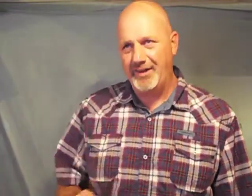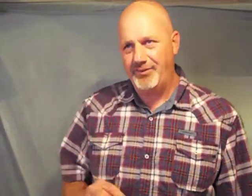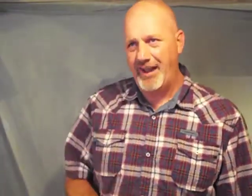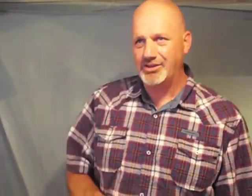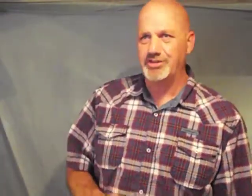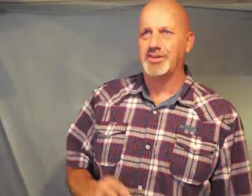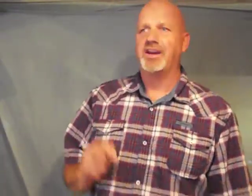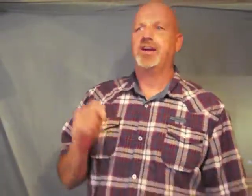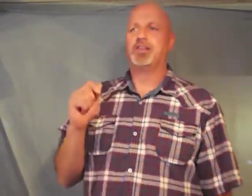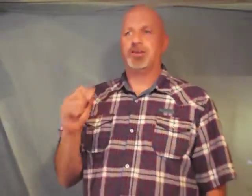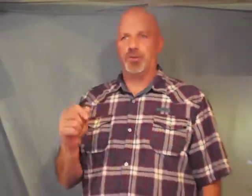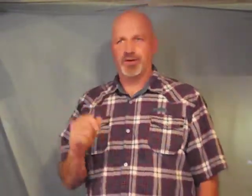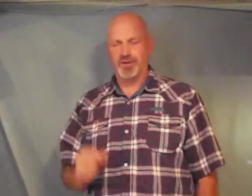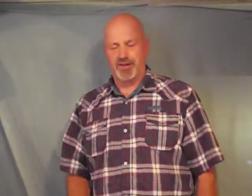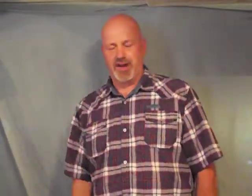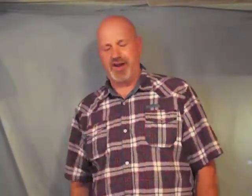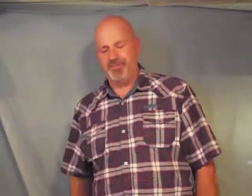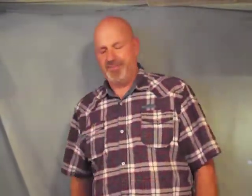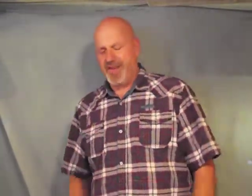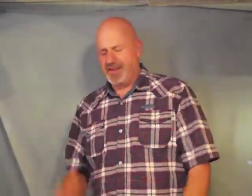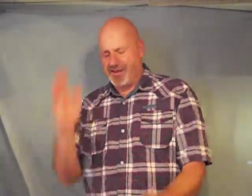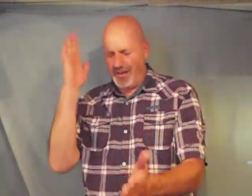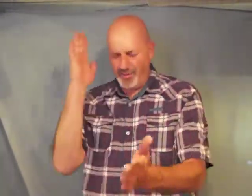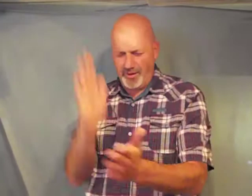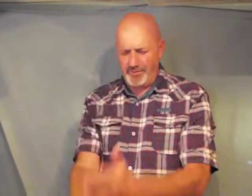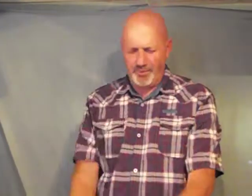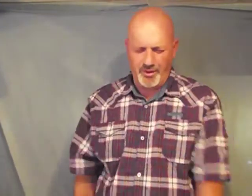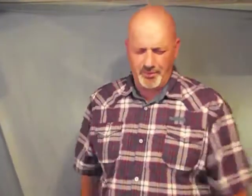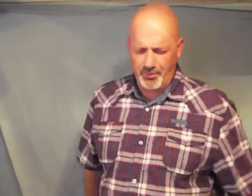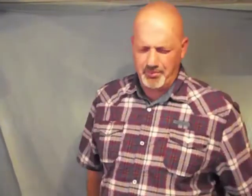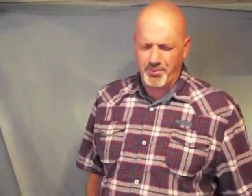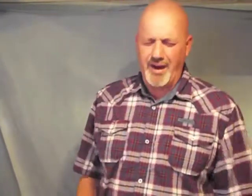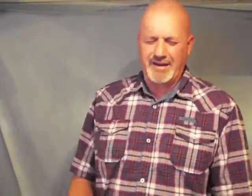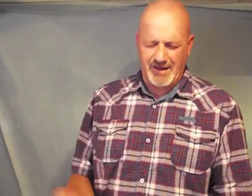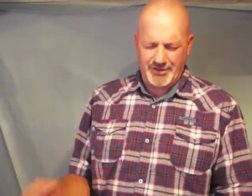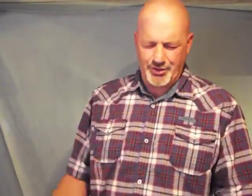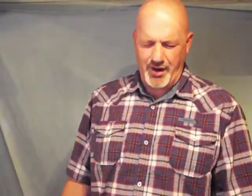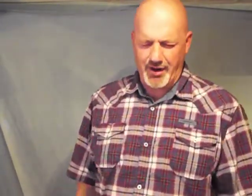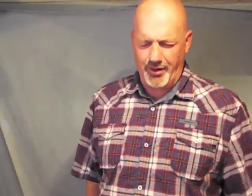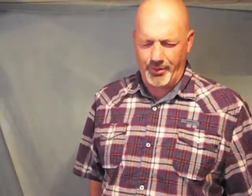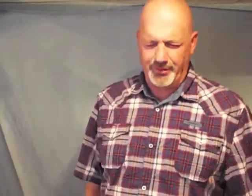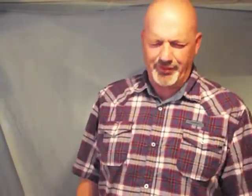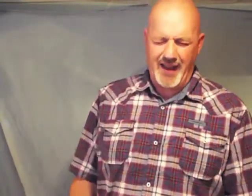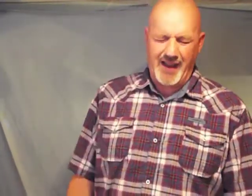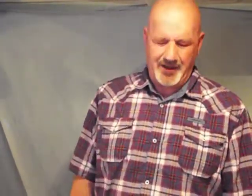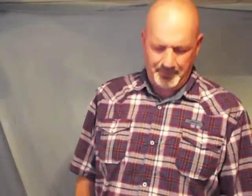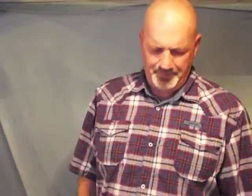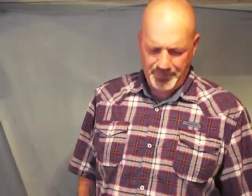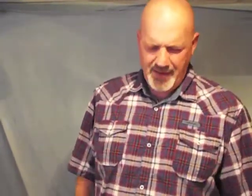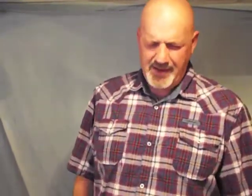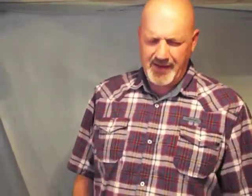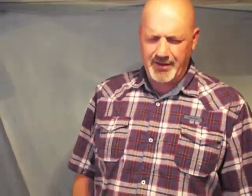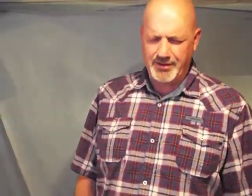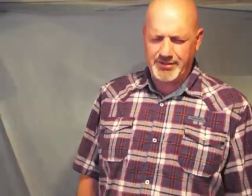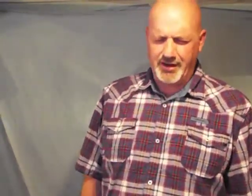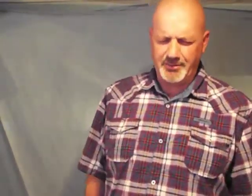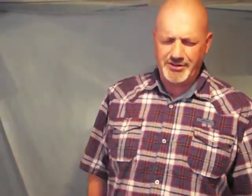fashion the word of God Satan we break that stronghold of time in our sermons